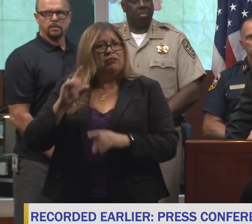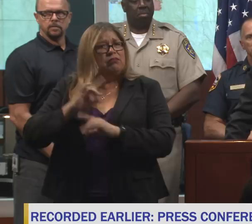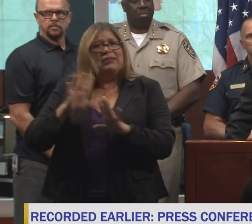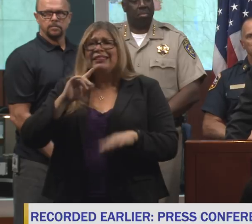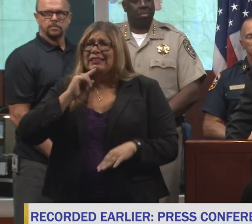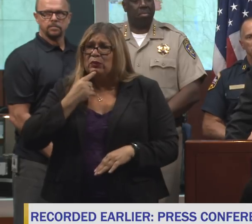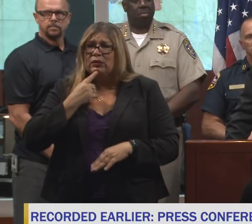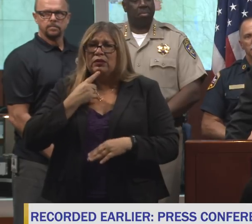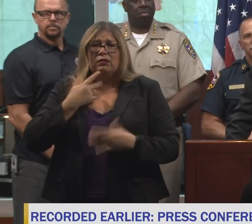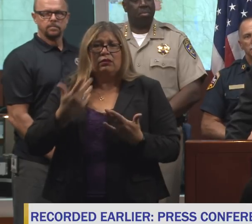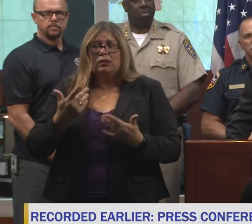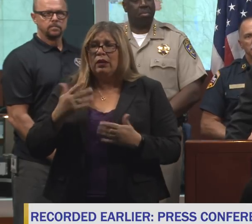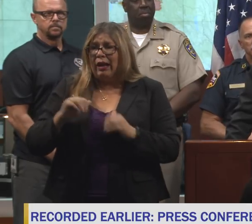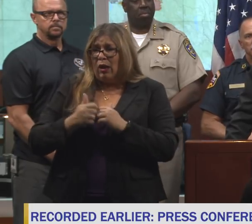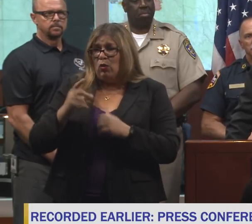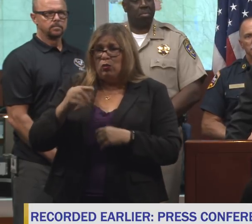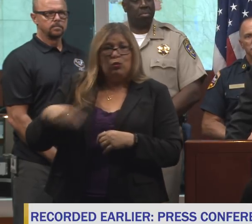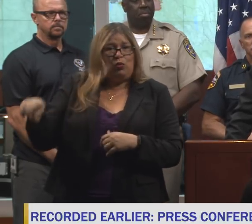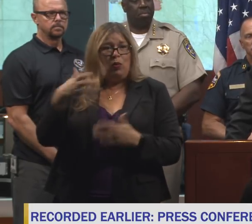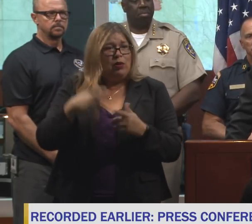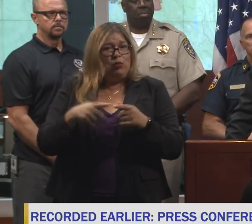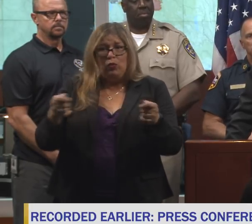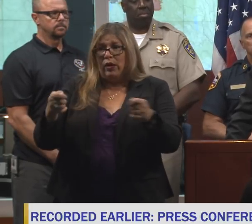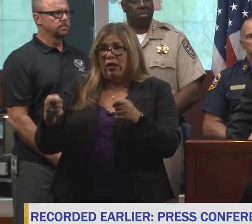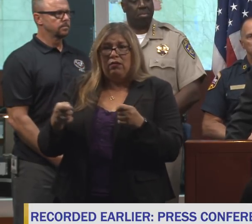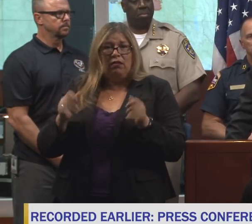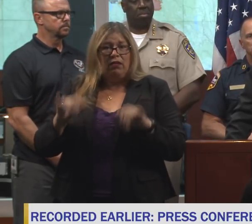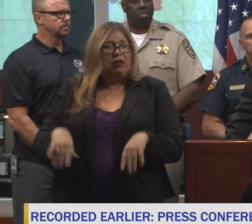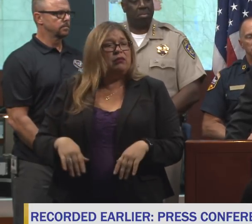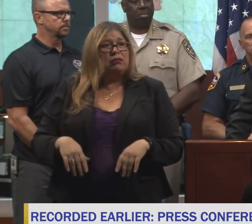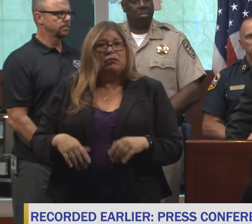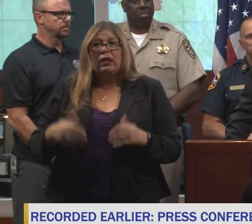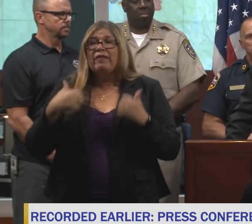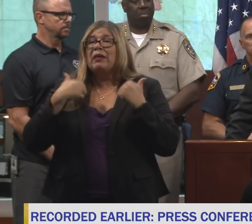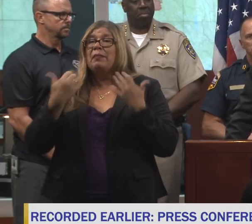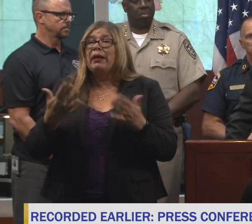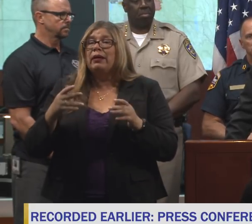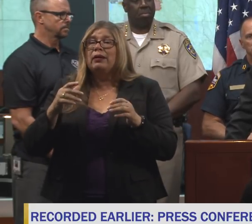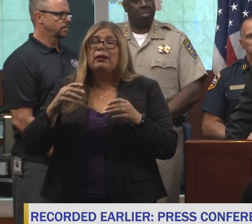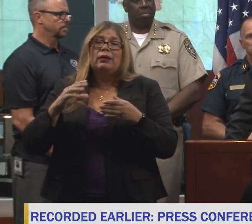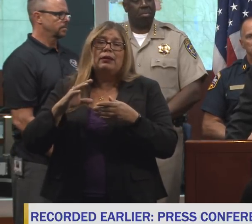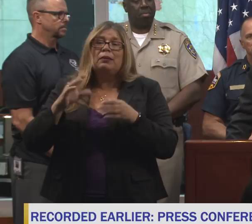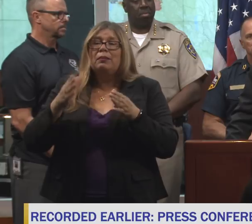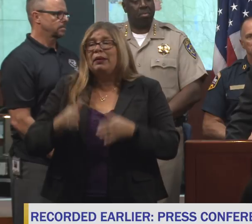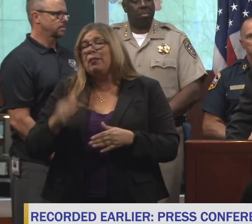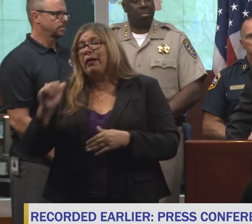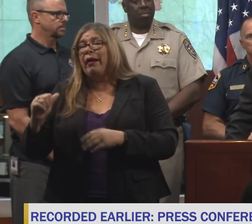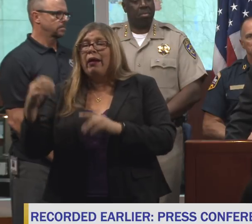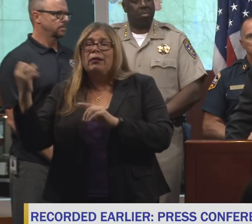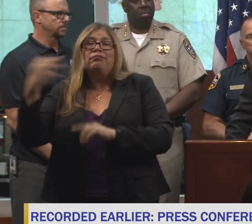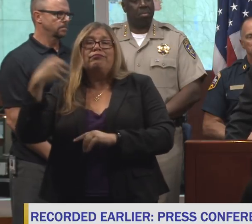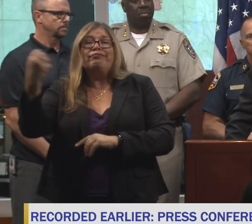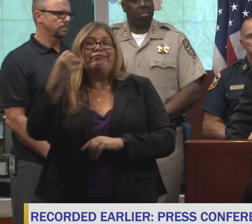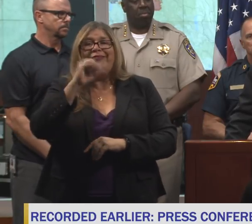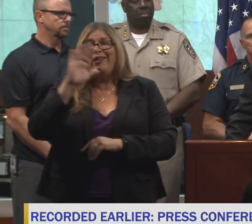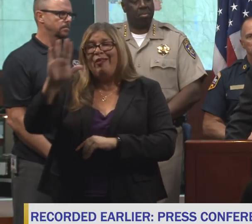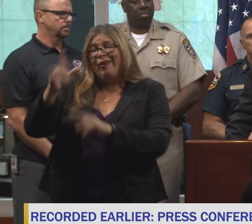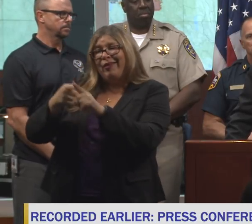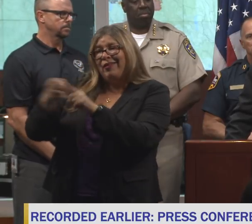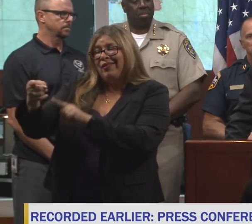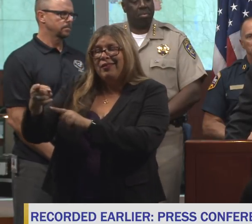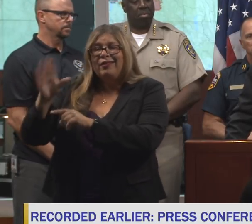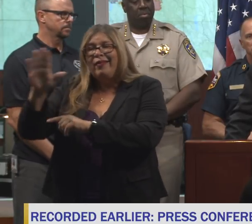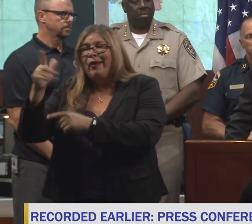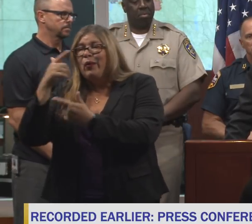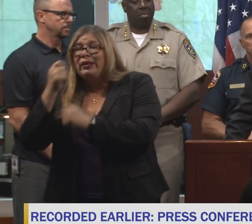how do you want to handle this? There's a lot of people who can tee off from their particular interest, but we want the legislature